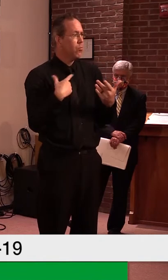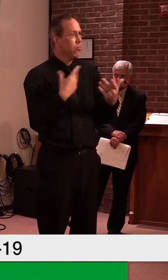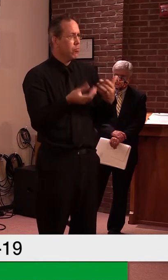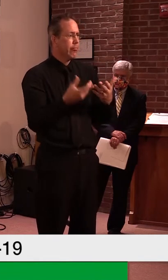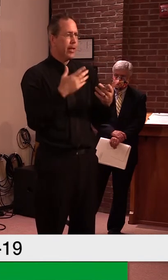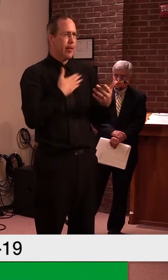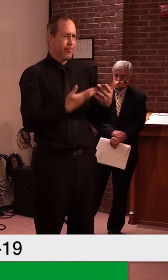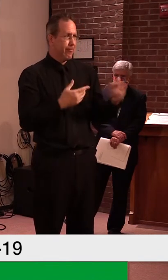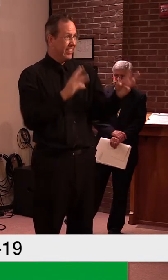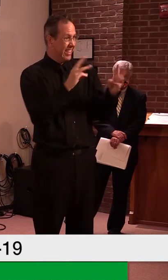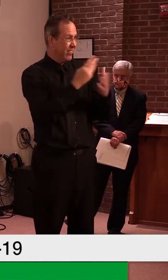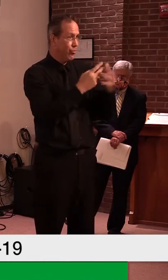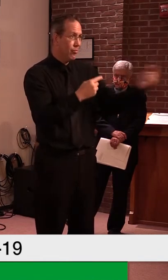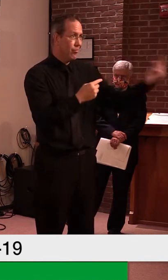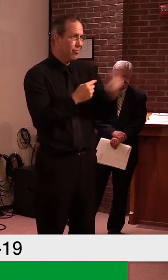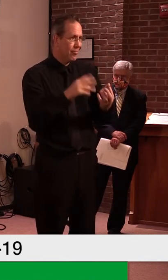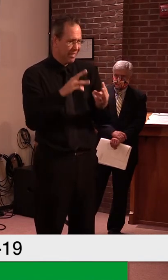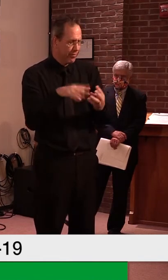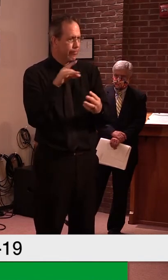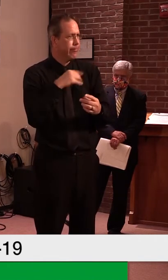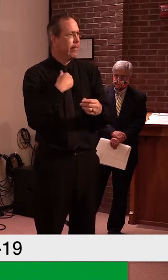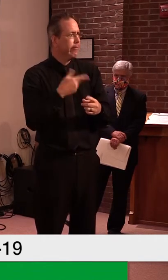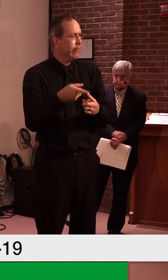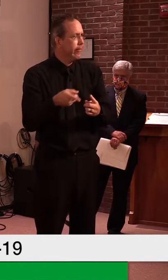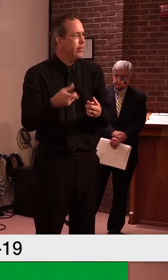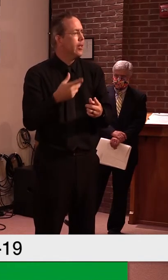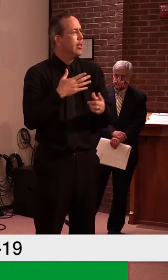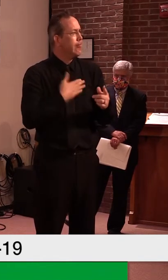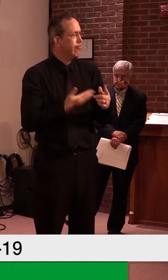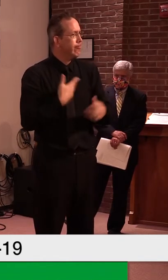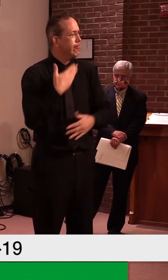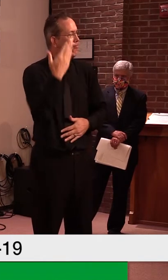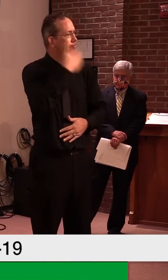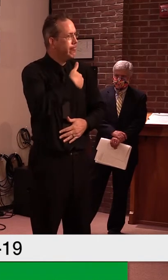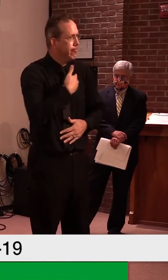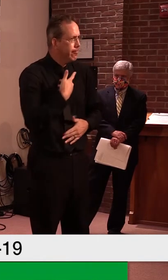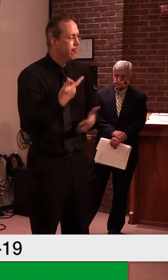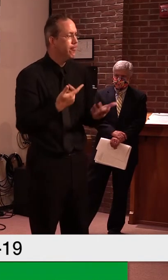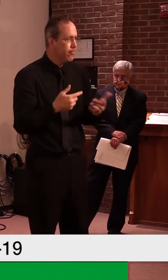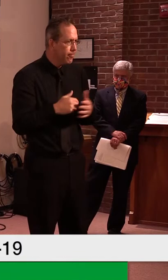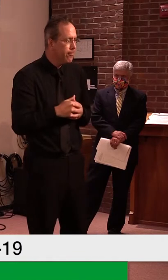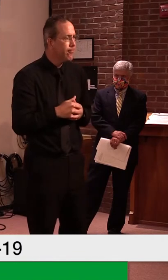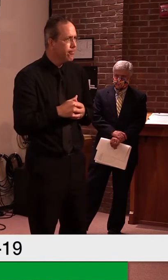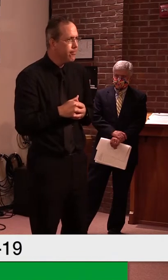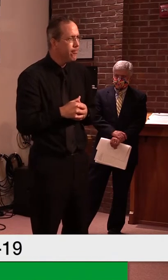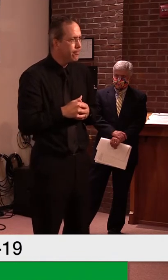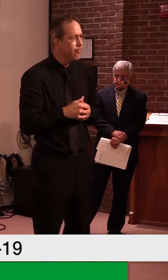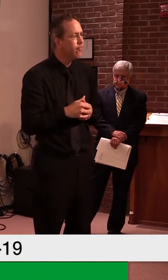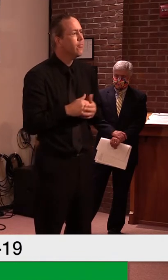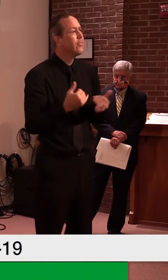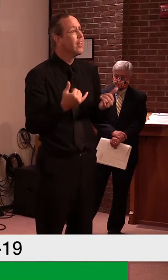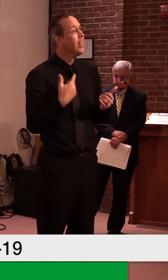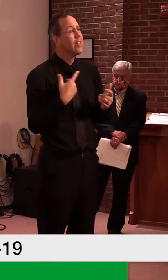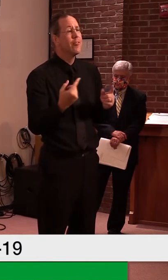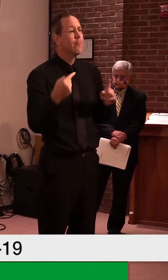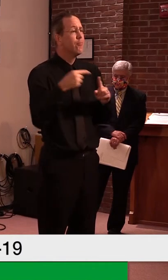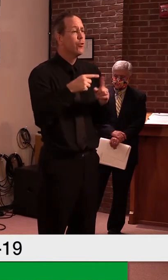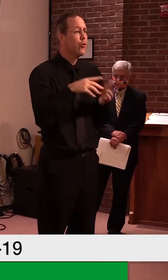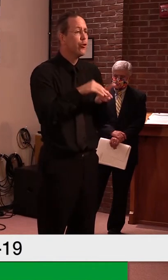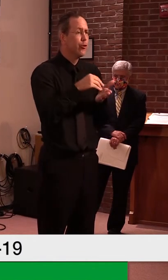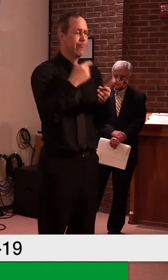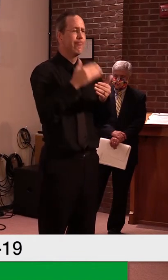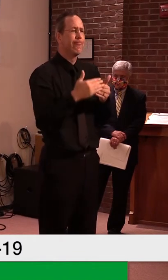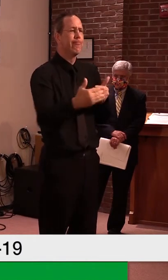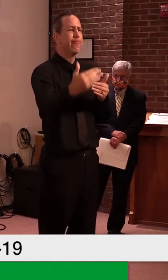uh, shortcoming on our part, admittedly. Um, um, but, uh, but at this point, I think, uh, the main goal is to get back on the right track and,